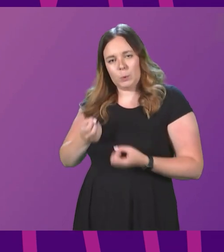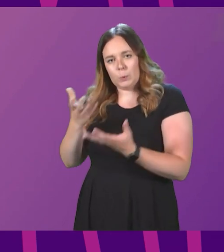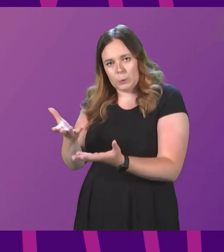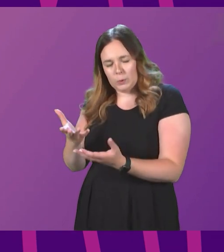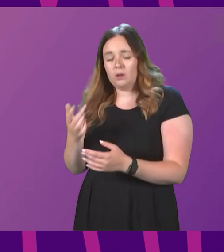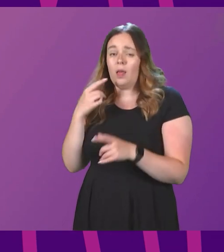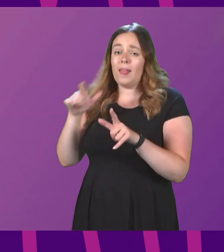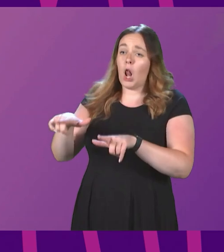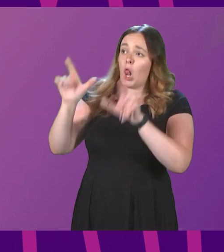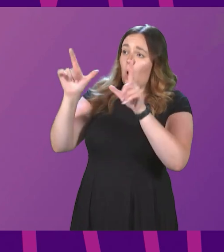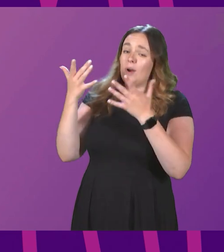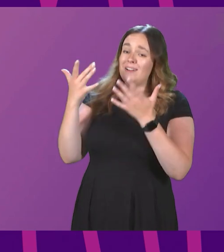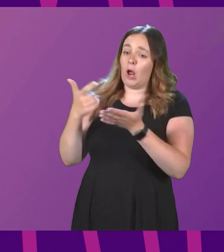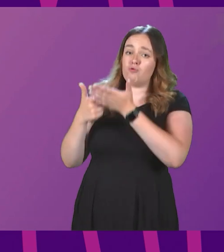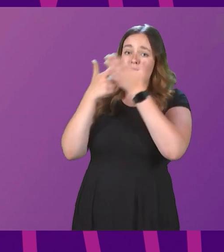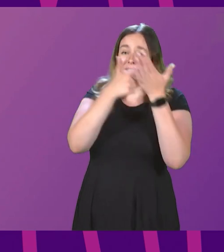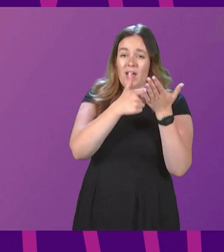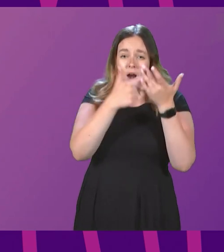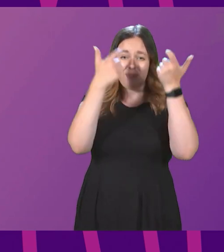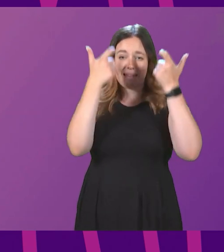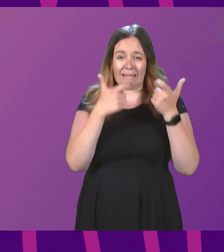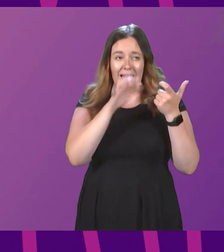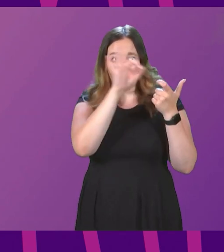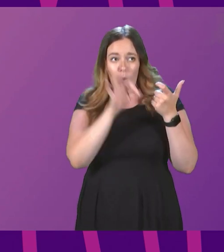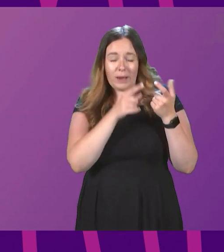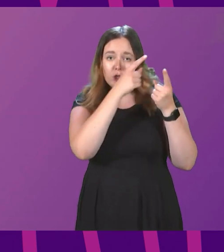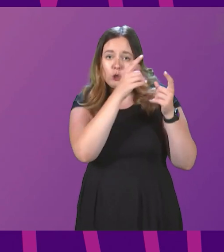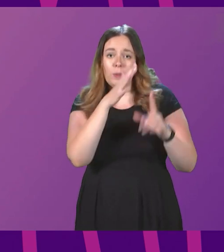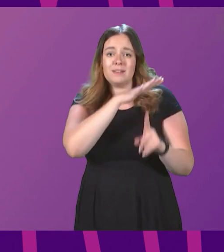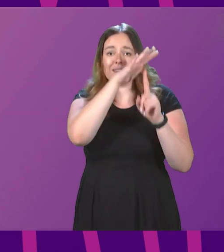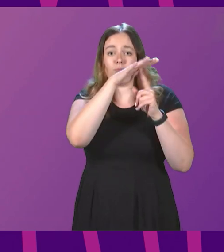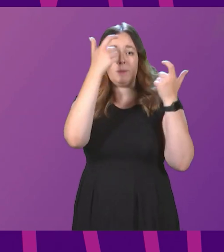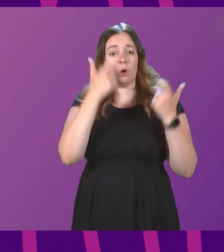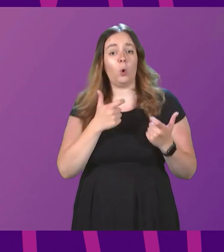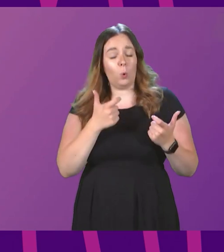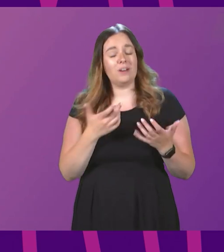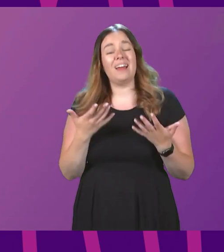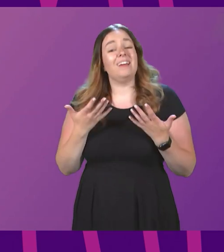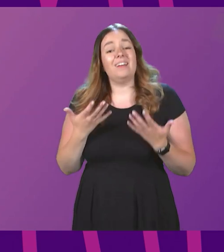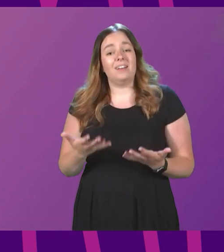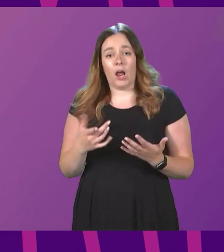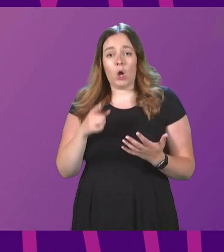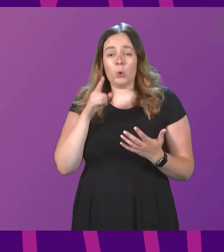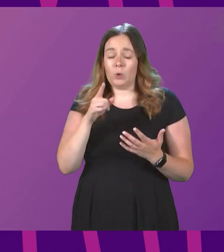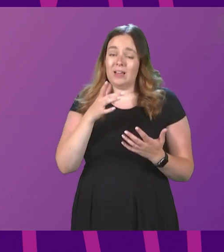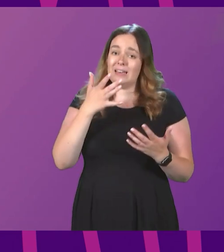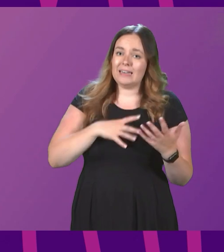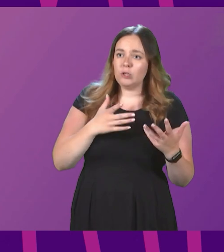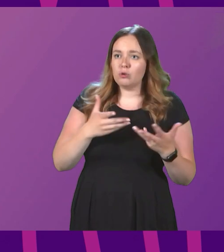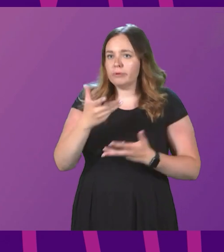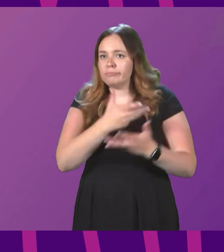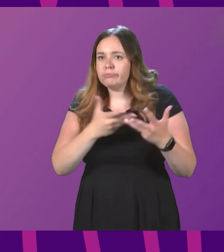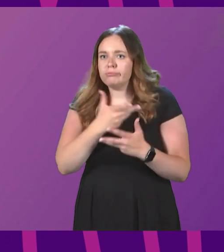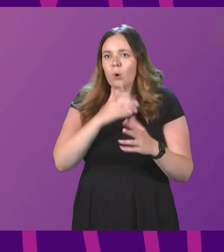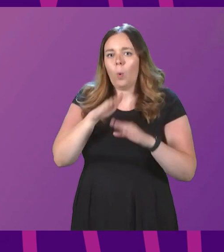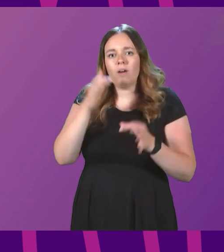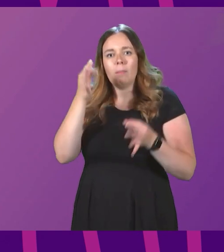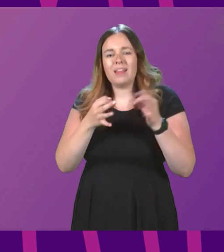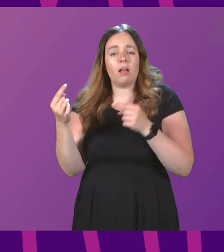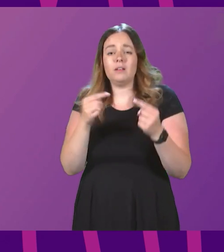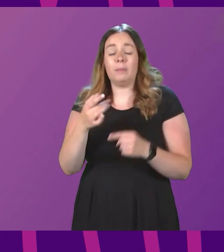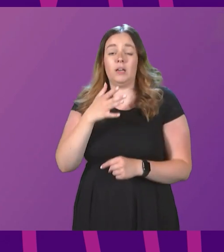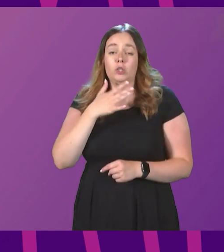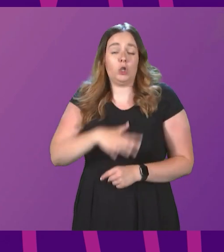as the Lord Advocate is now referring the question of legality to the Supreme Court, that need no longer be the subject of sterile political debate.